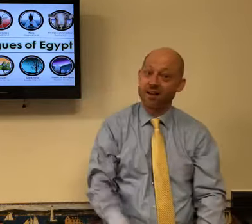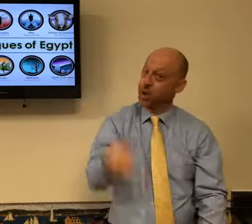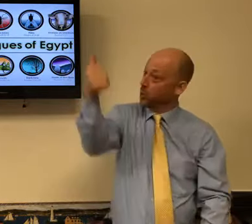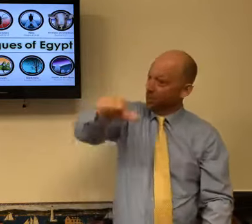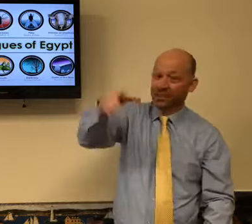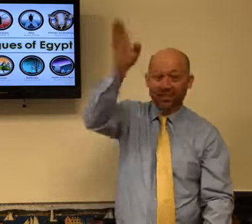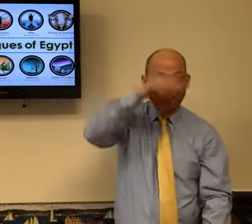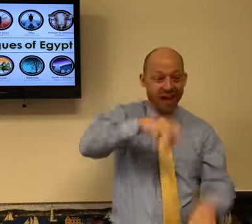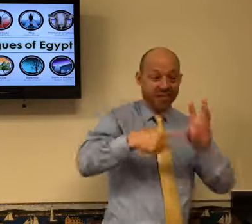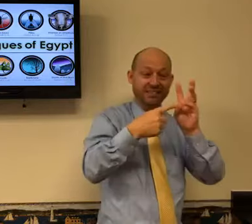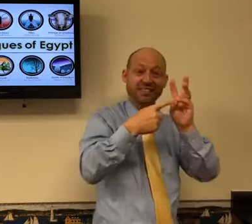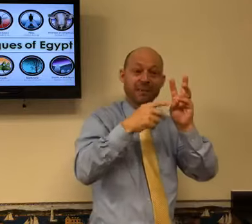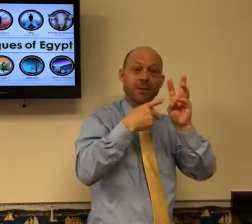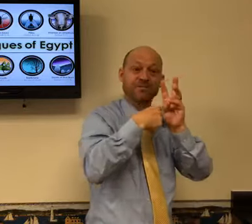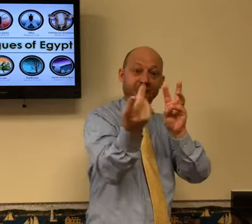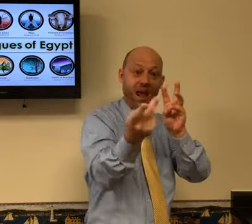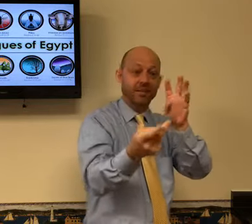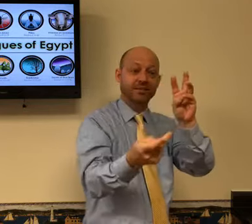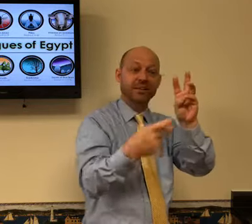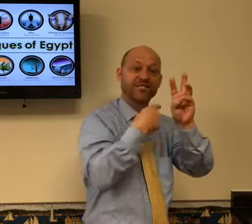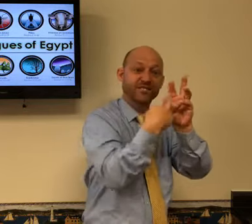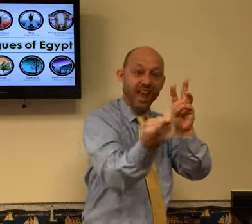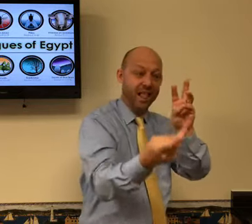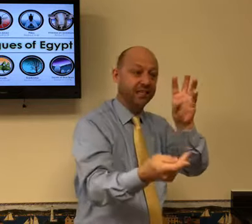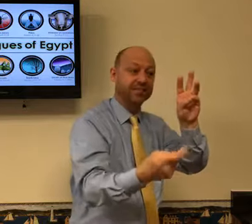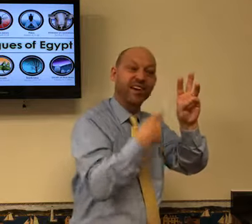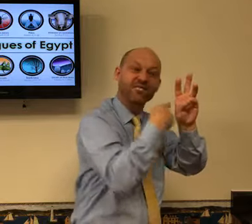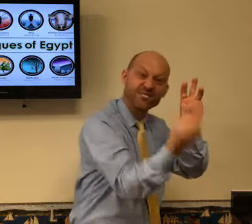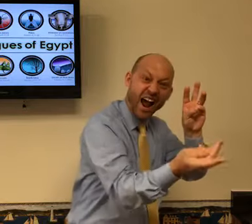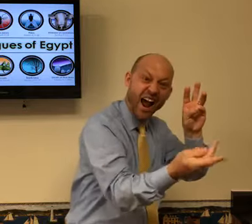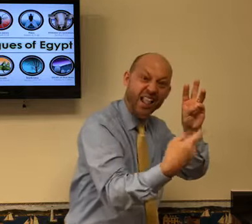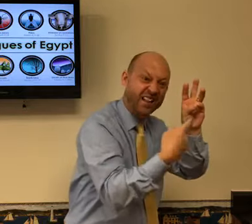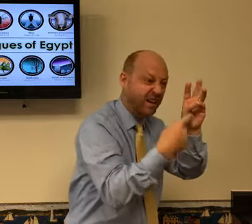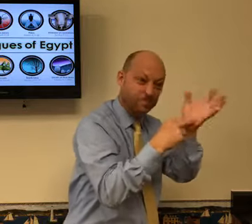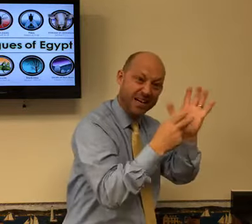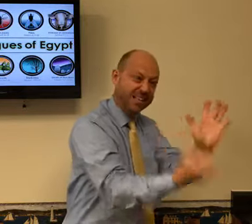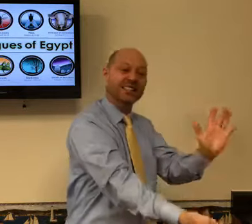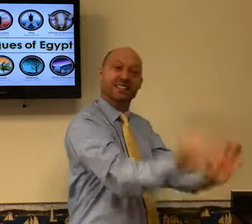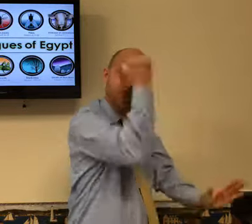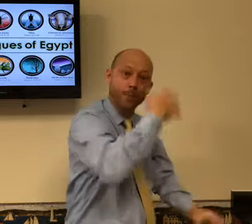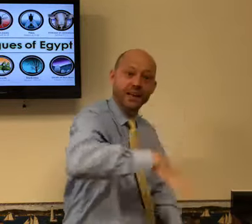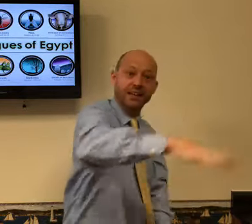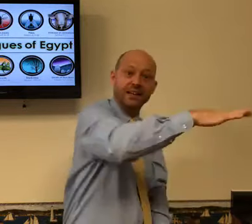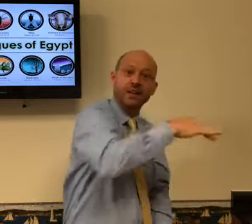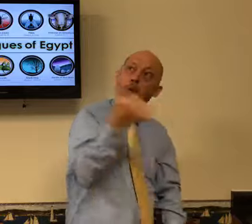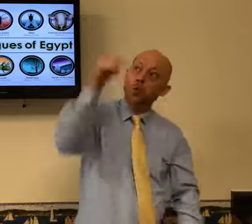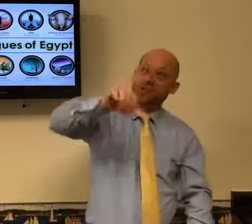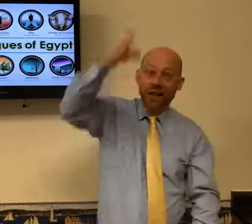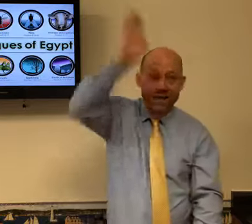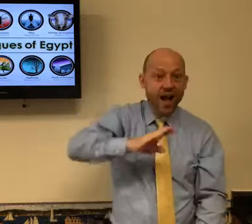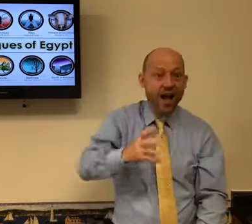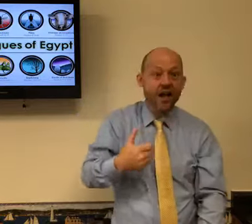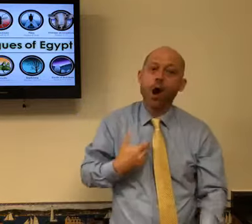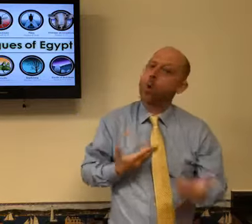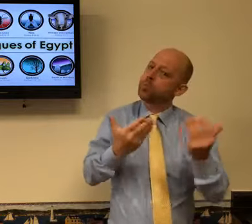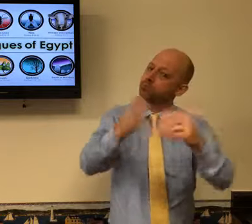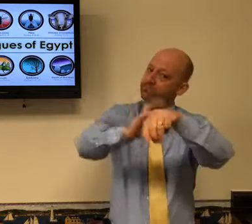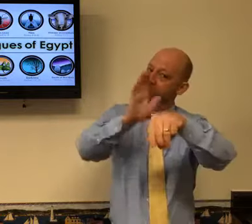six. That's the number of the devil. That's the rejection of God. That's, that's failure. That's sin. That's stupid. You rejected